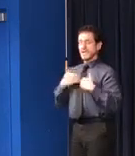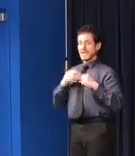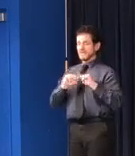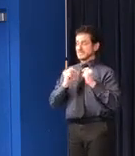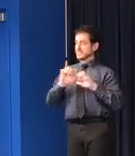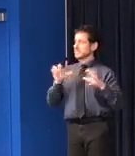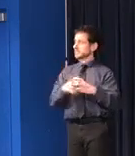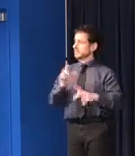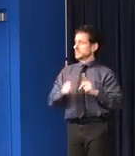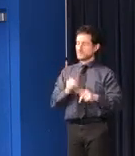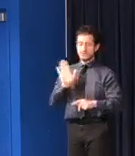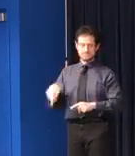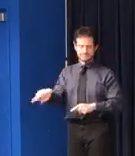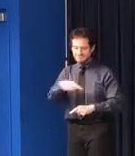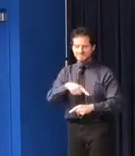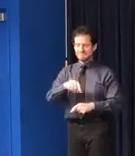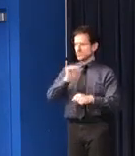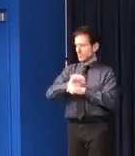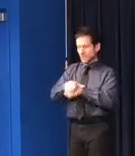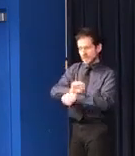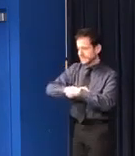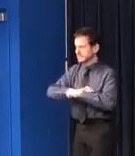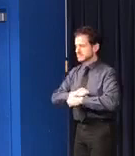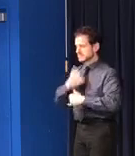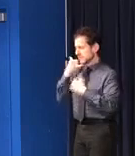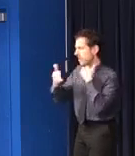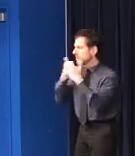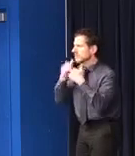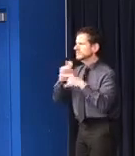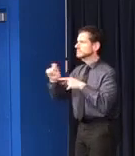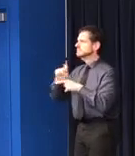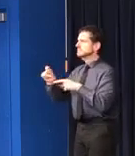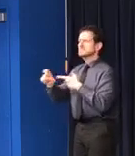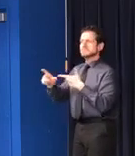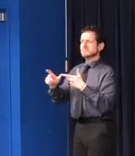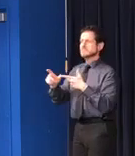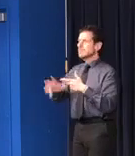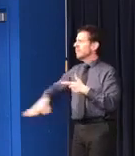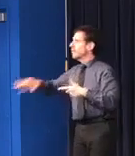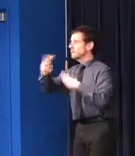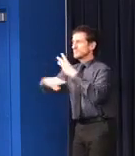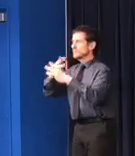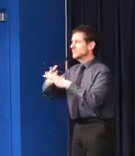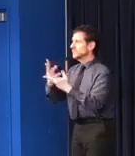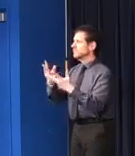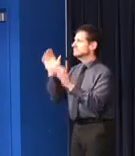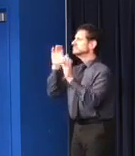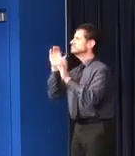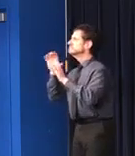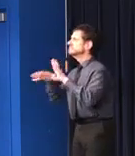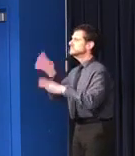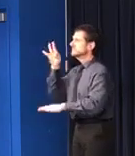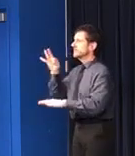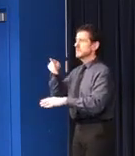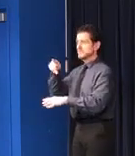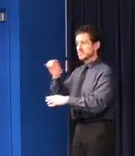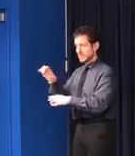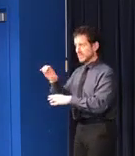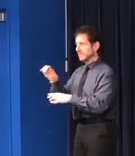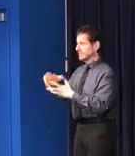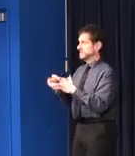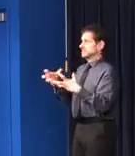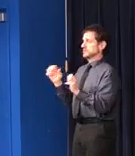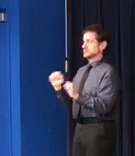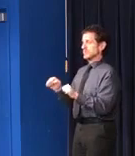whose singular focus right now is working the phones, calling across the world to get as much PPE,